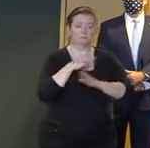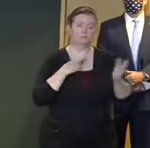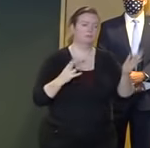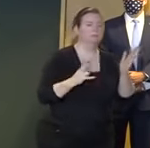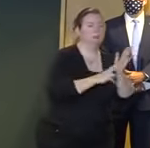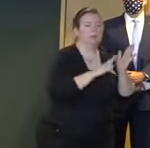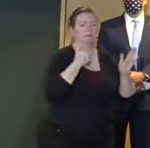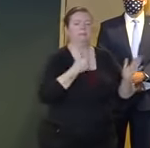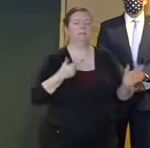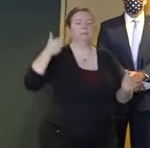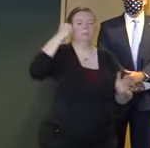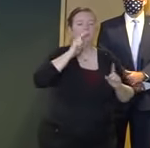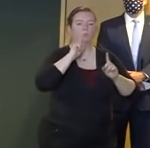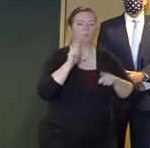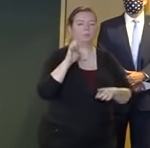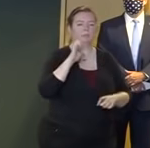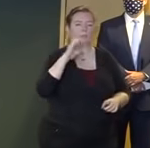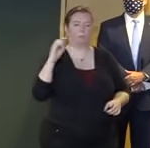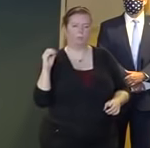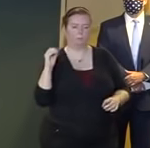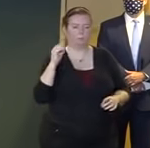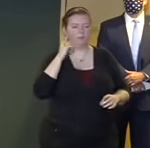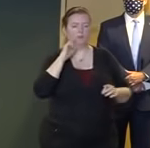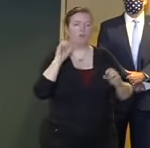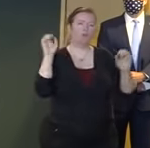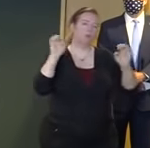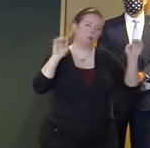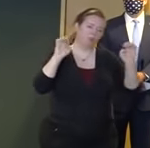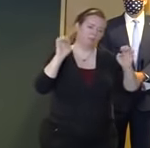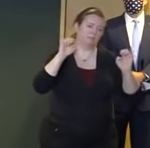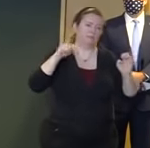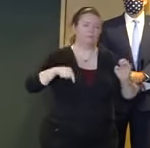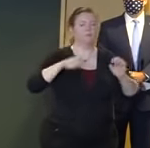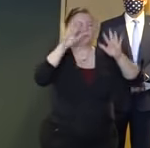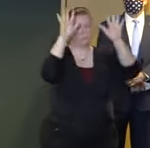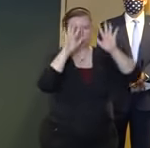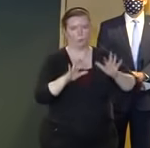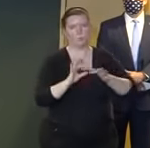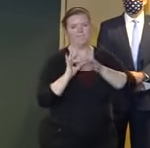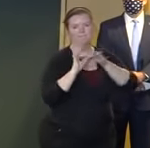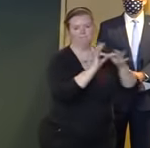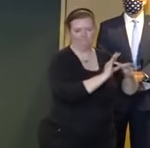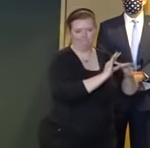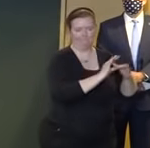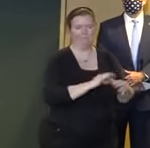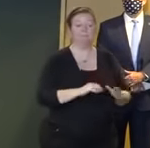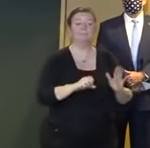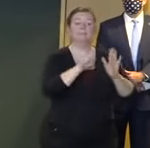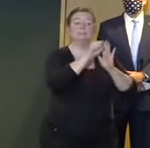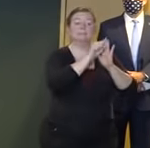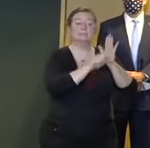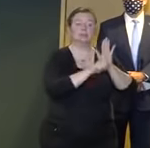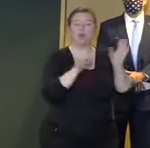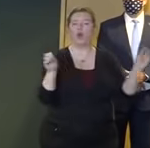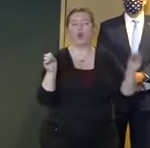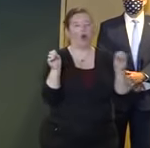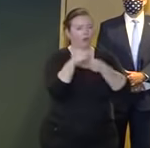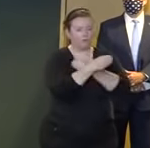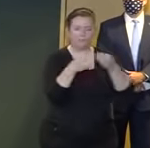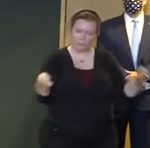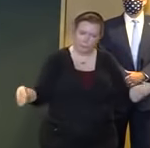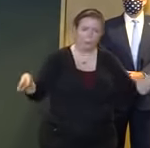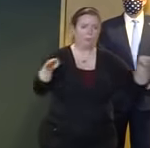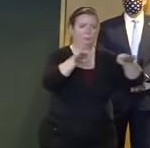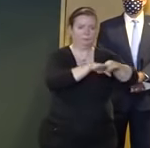emergency for this storm in addition all state state offices are closed we urge all residents to stay